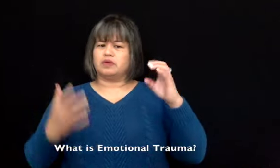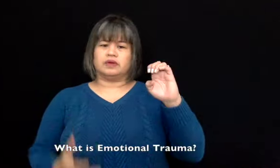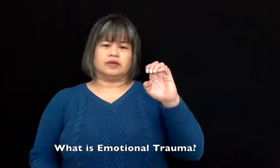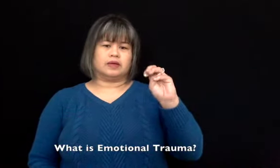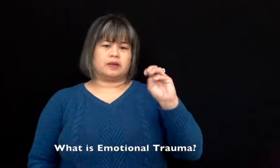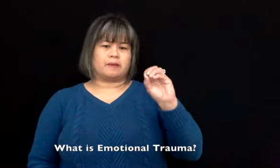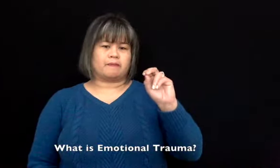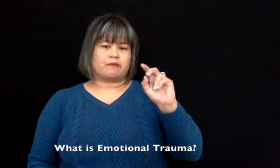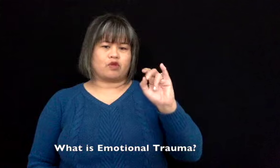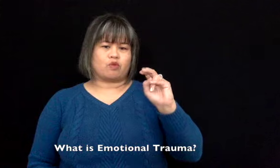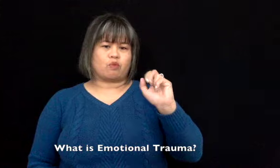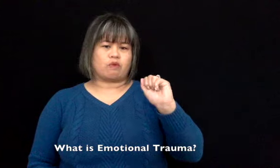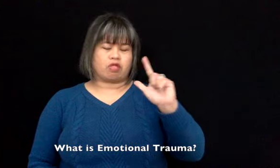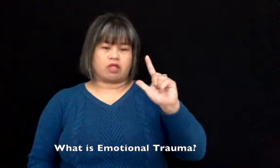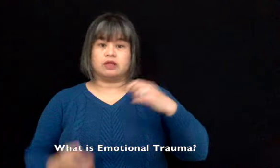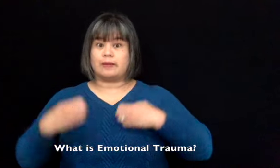What is Emotional Trauma?